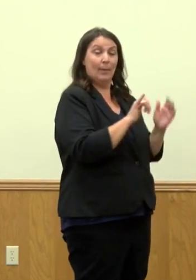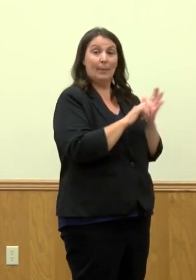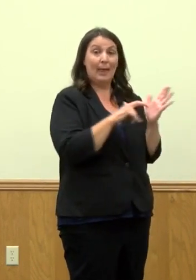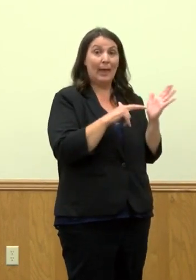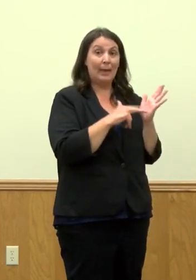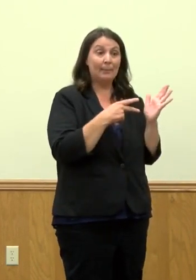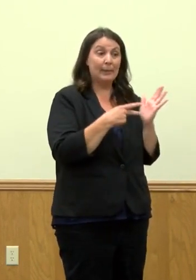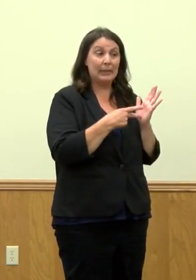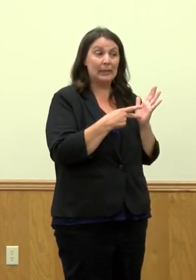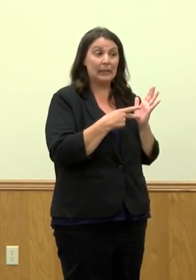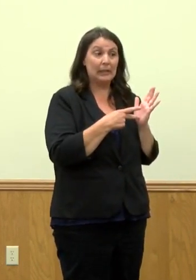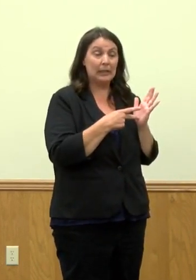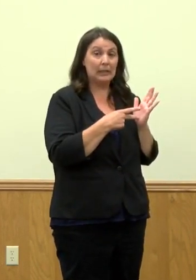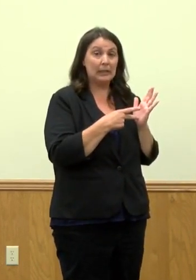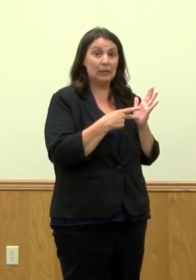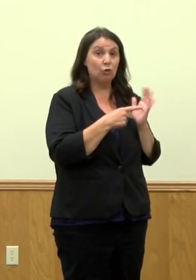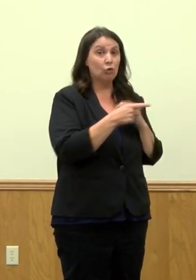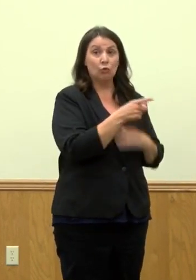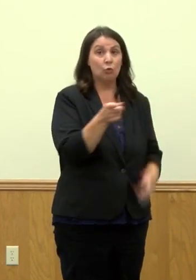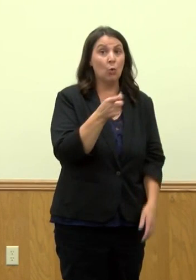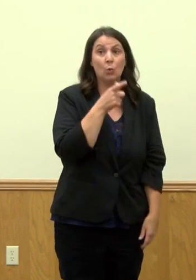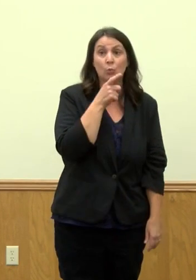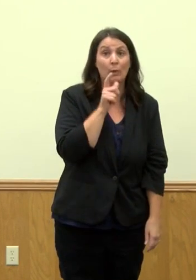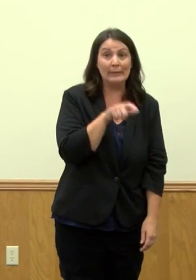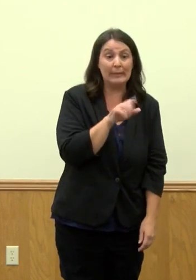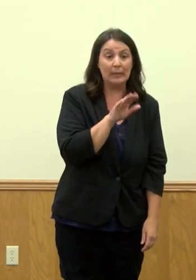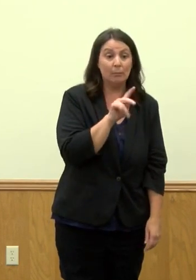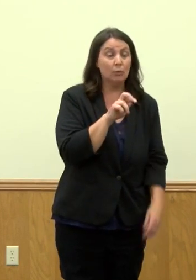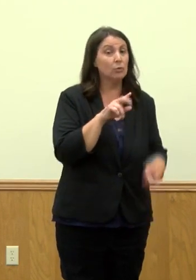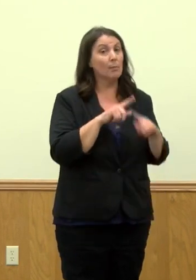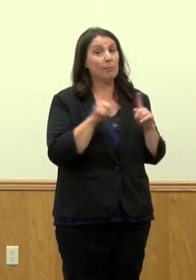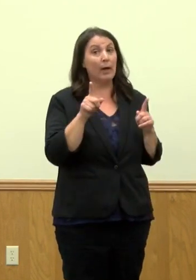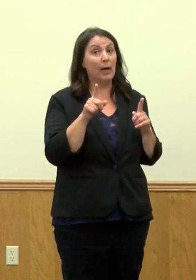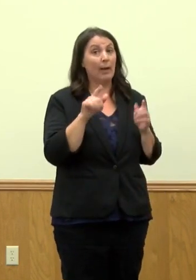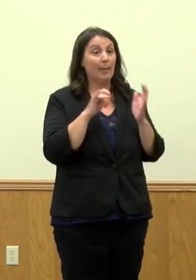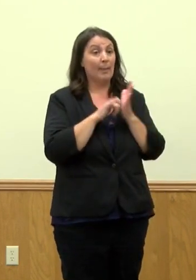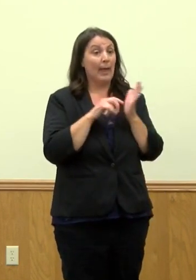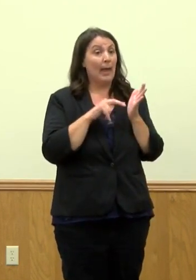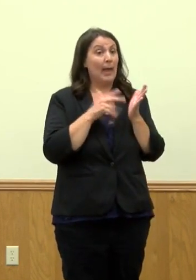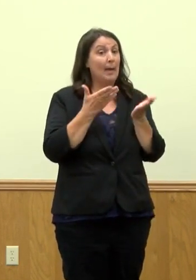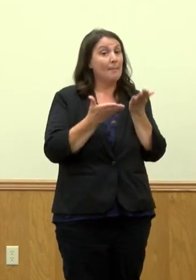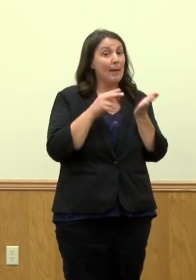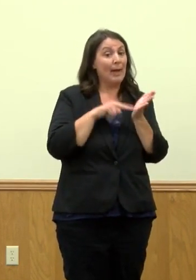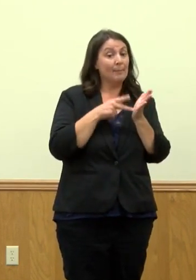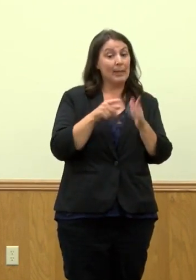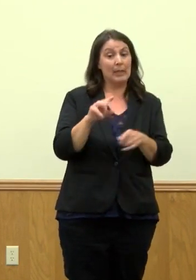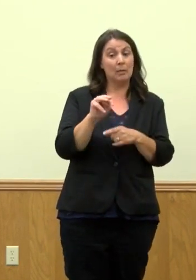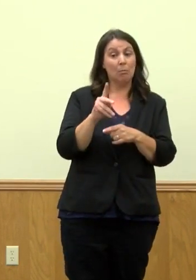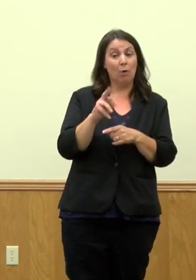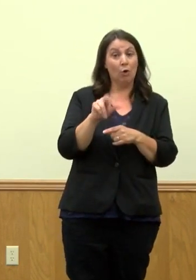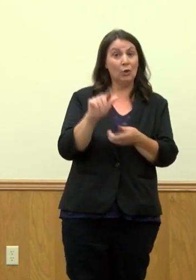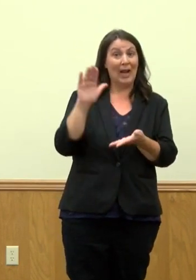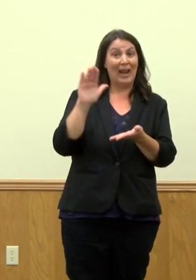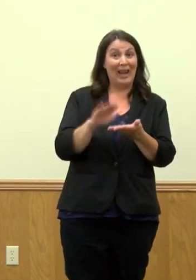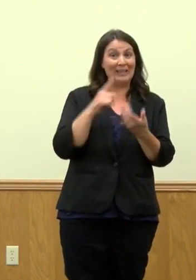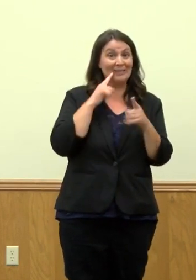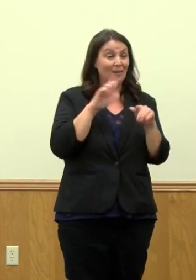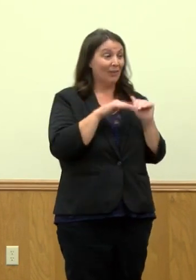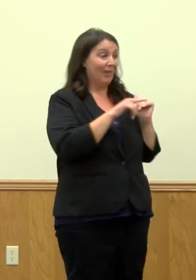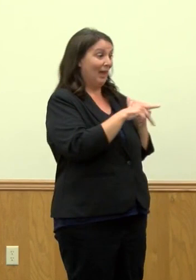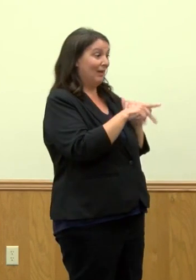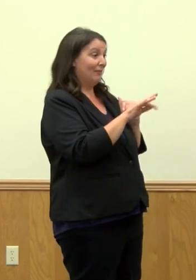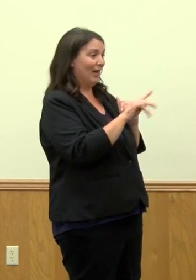you might not be needing a booster later on, but also it doesn't mean that your Moderna was less effective than a Pfizer.